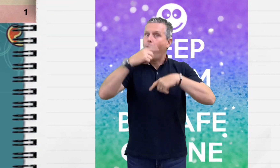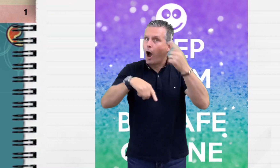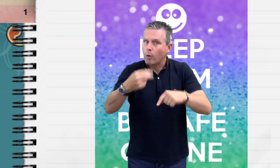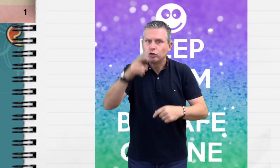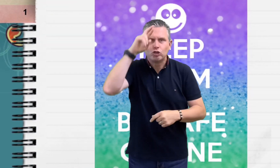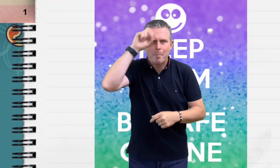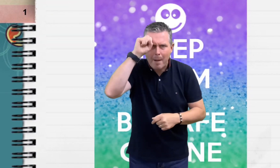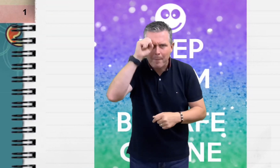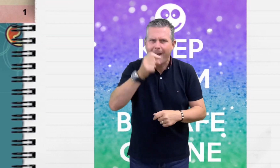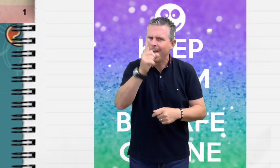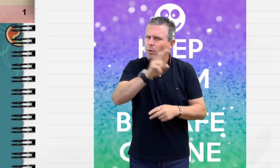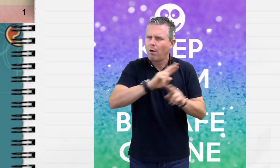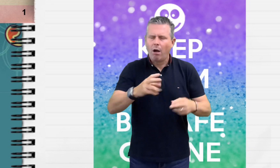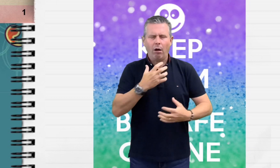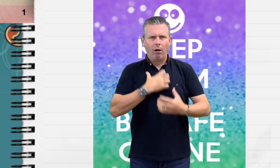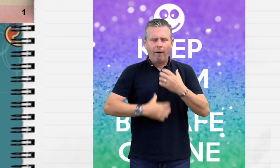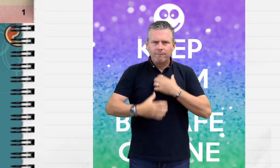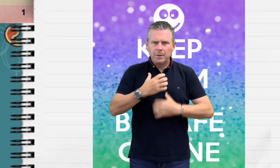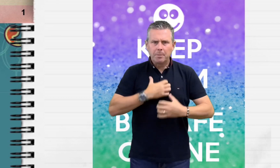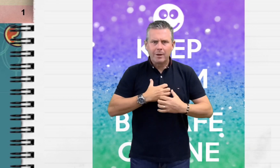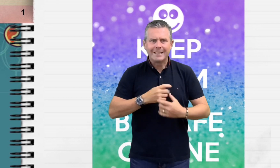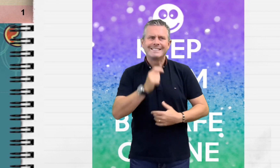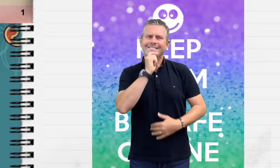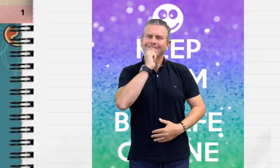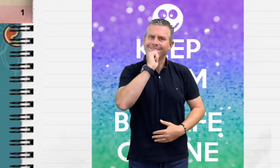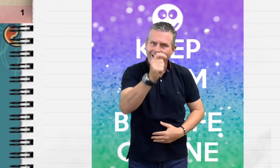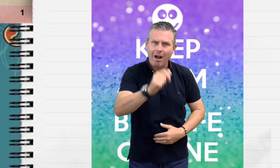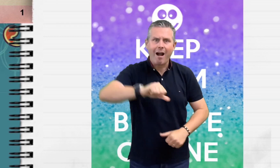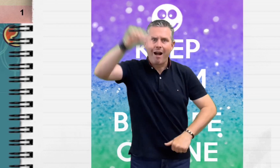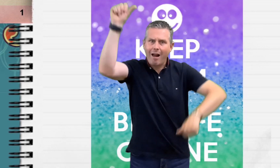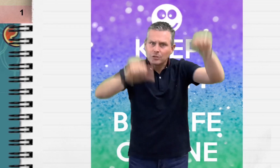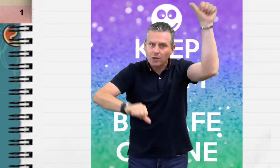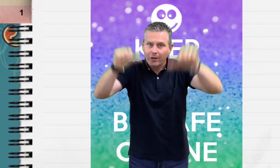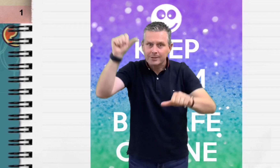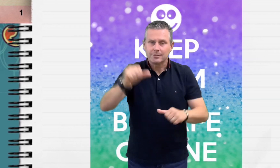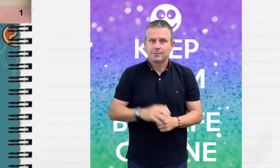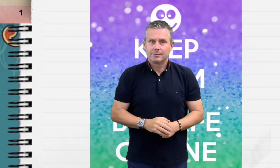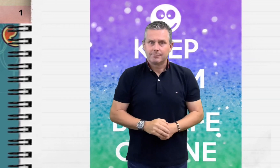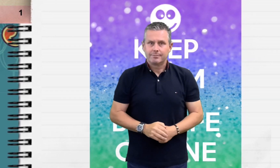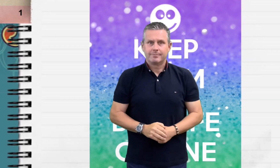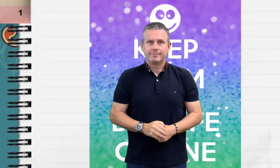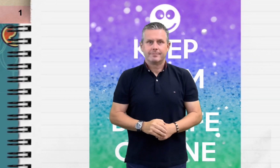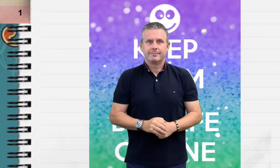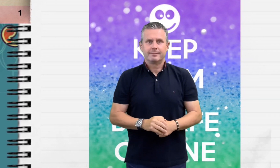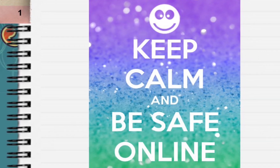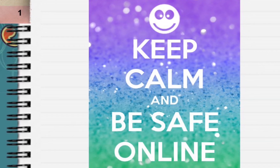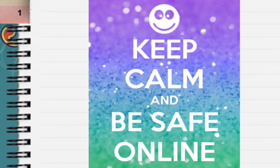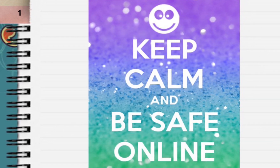Always remember, if you're not comfortable, tell an adult. Let's go.